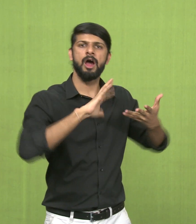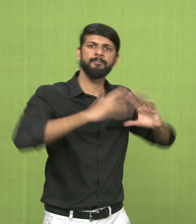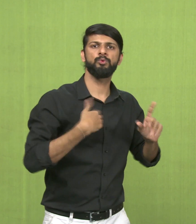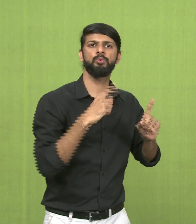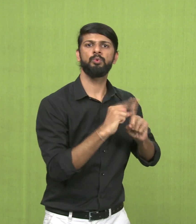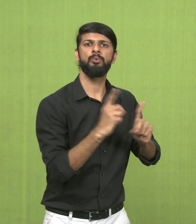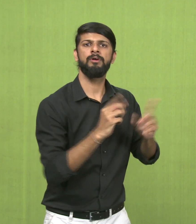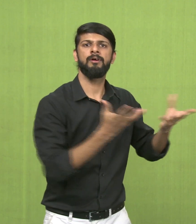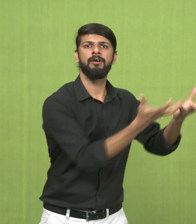which are man-made.